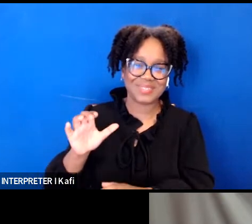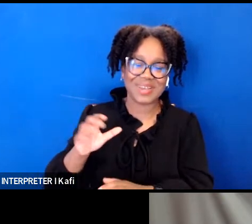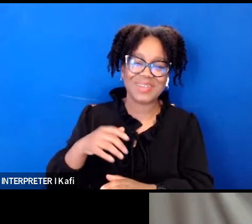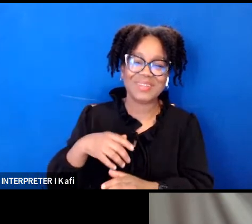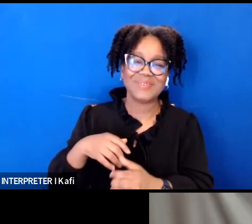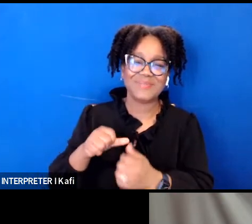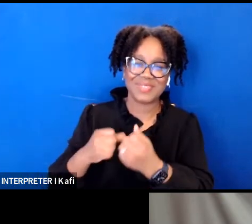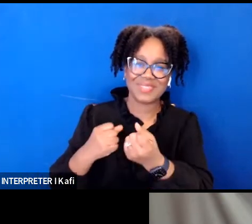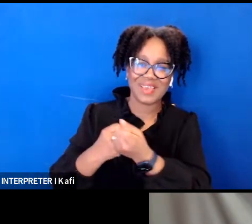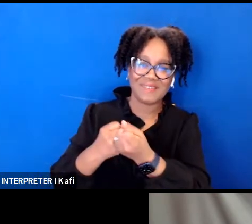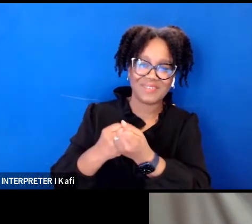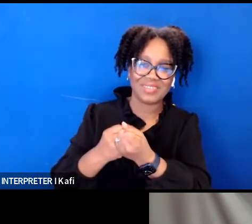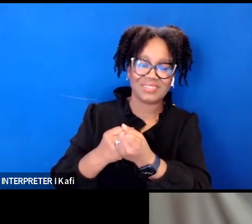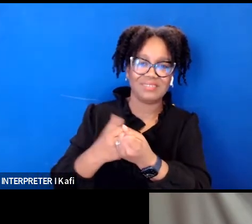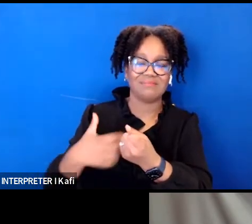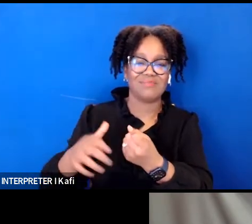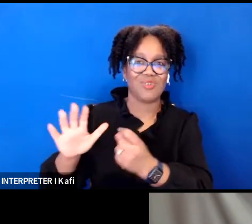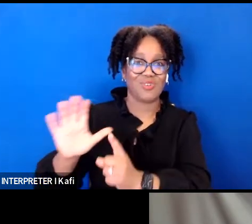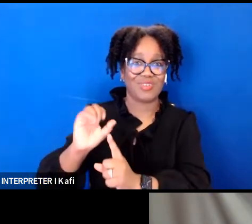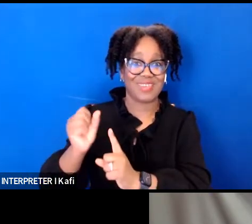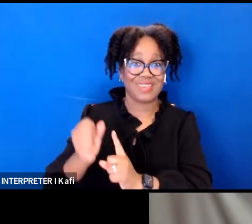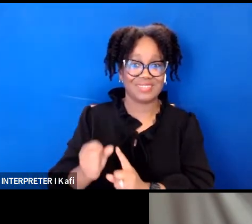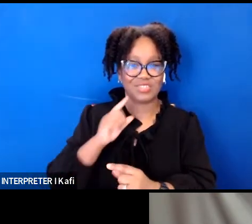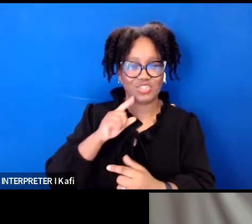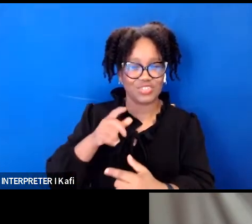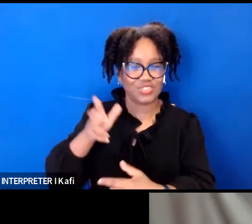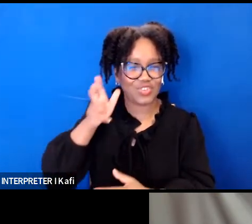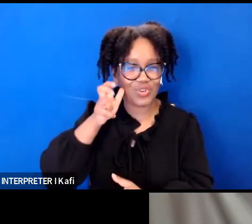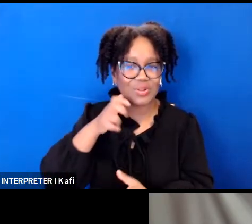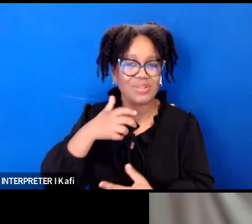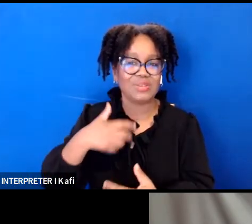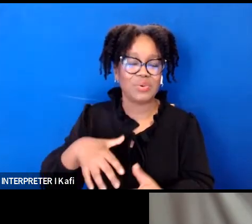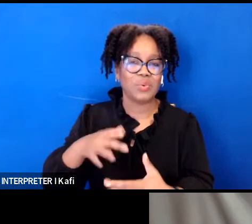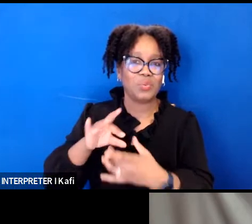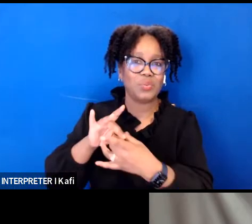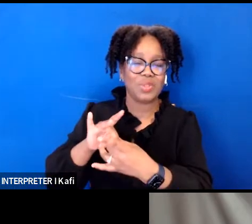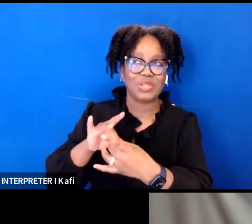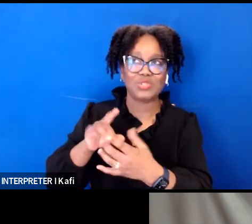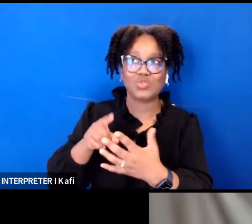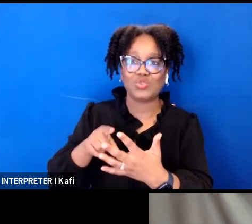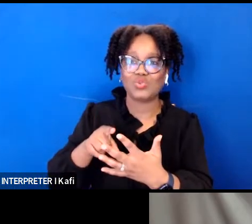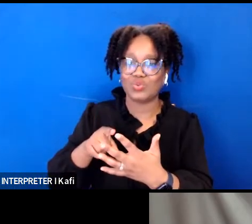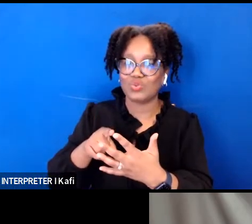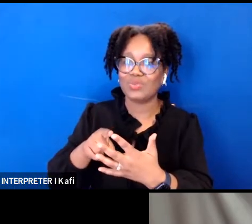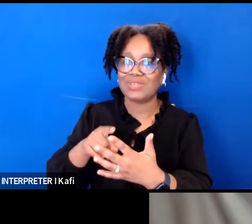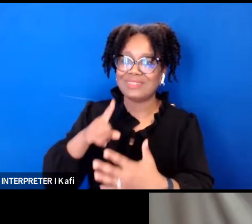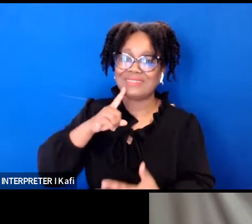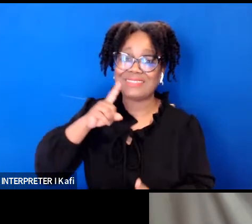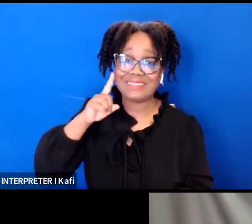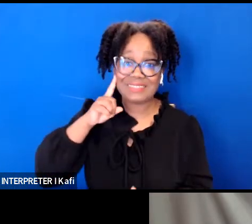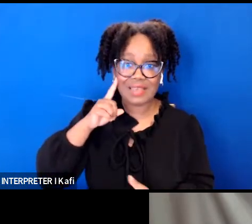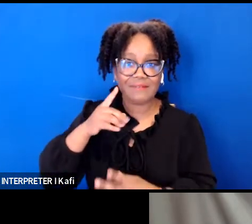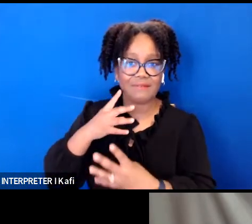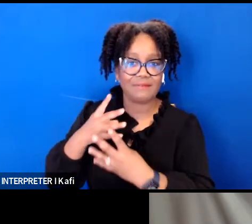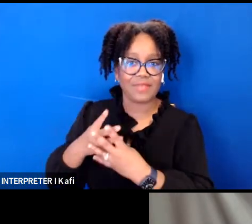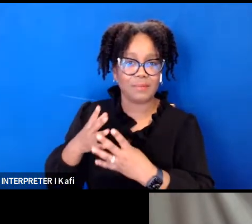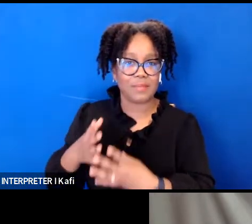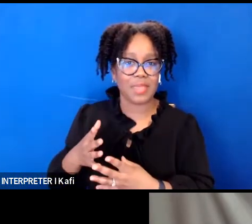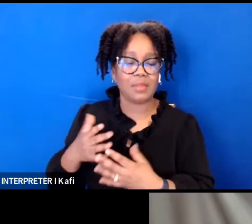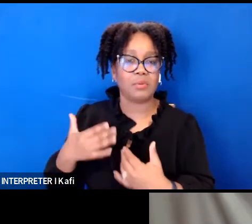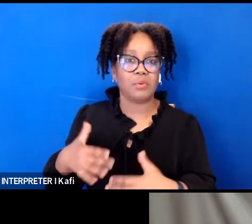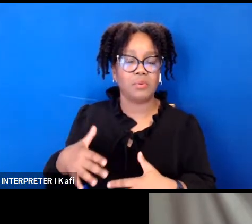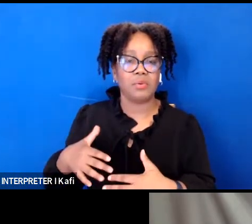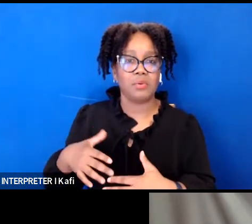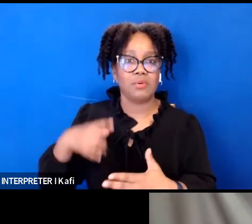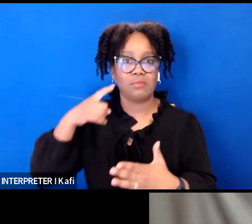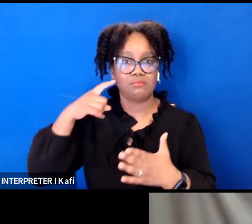and um some of her cases that she has discovered in relations to the deaf inmate and making sure that uh these